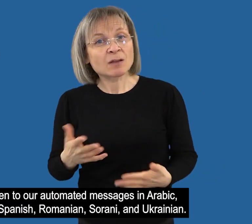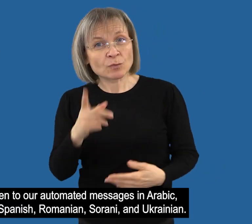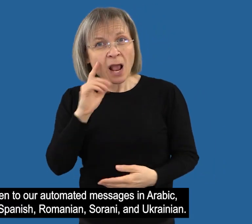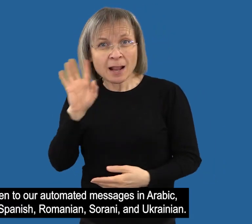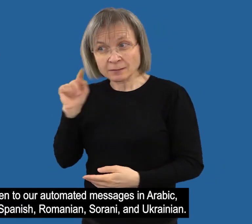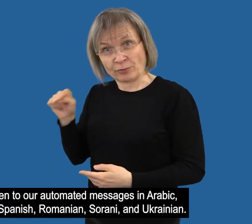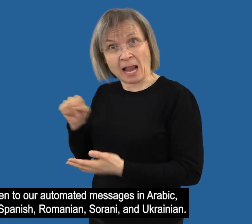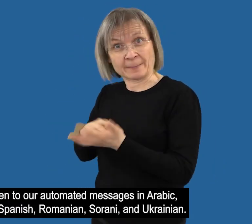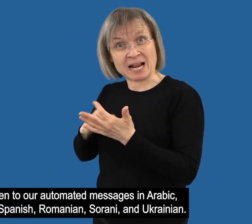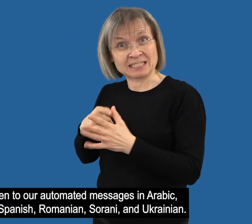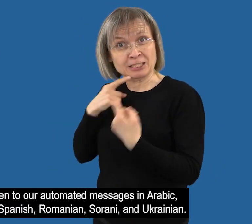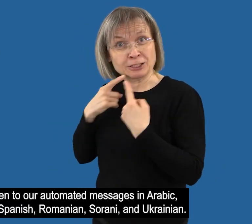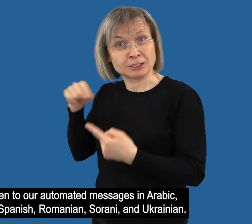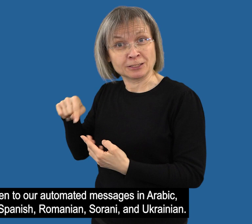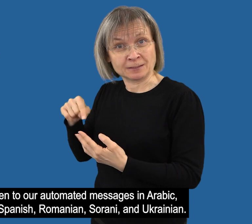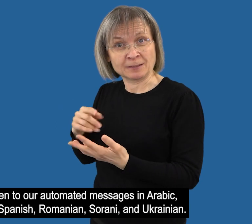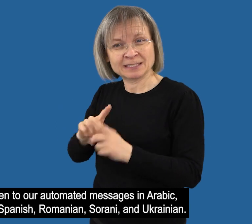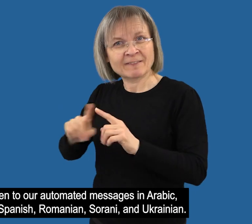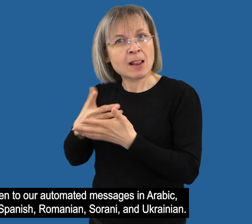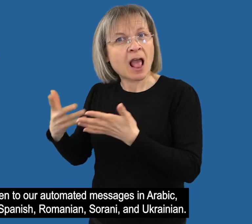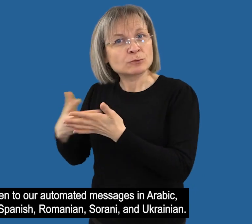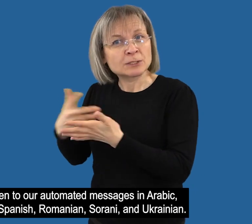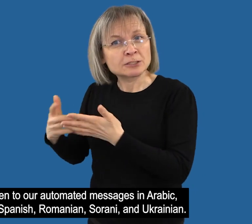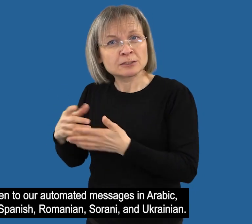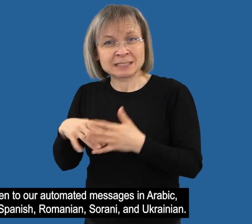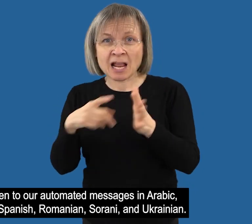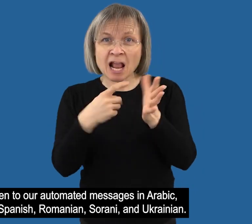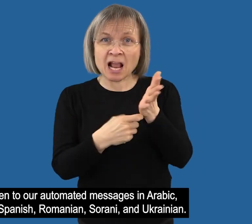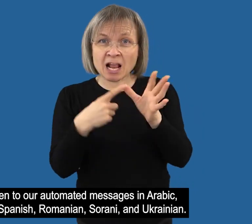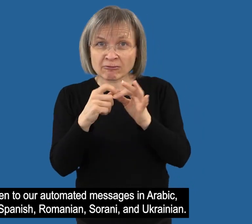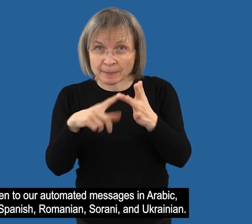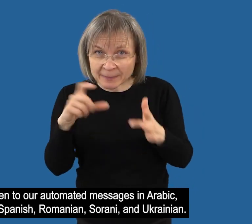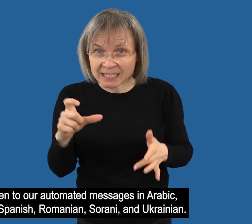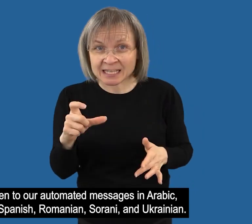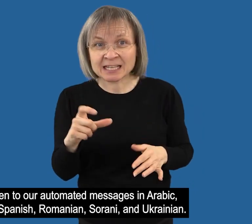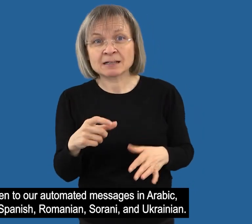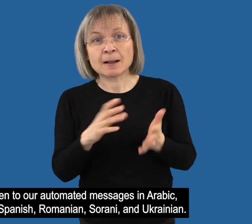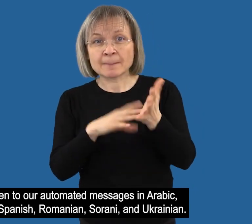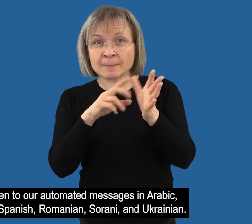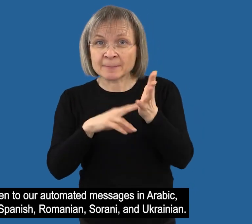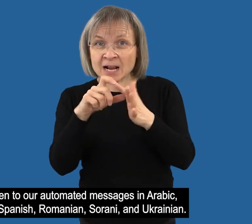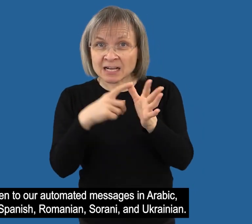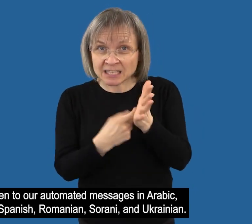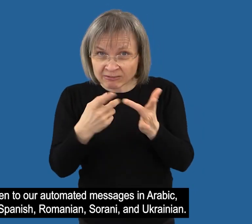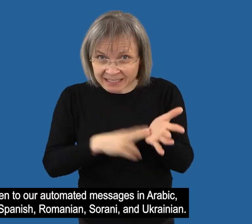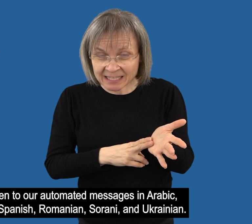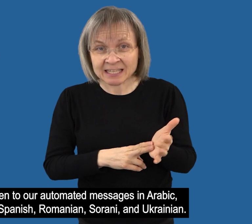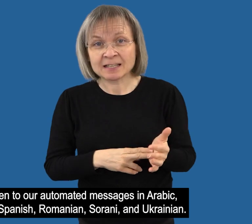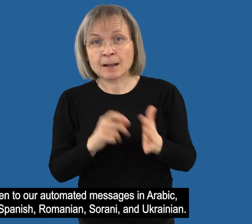You can now listen to our automated messages in Arabic, Mandarin, Polish,